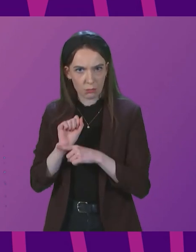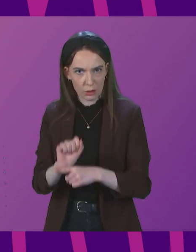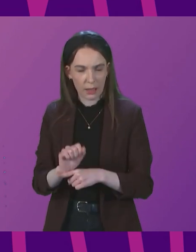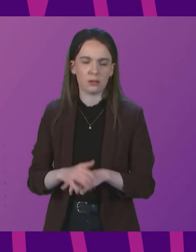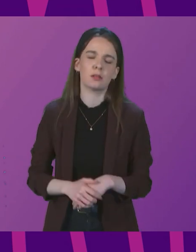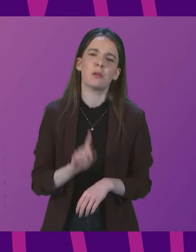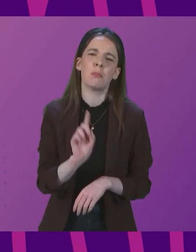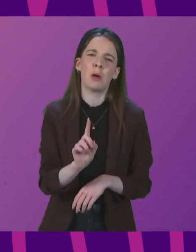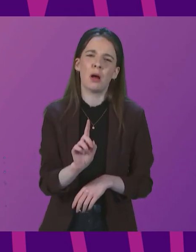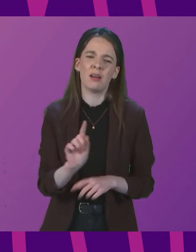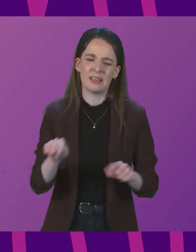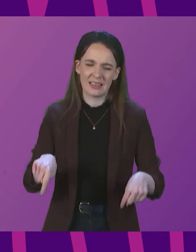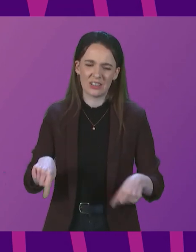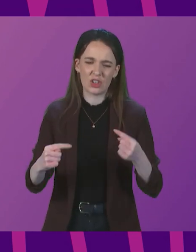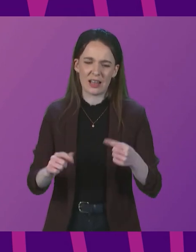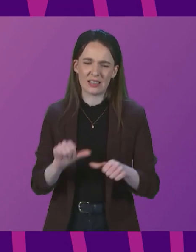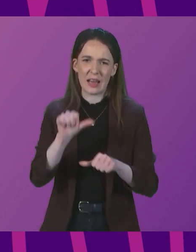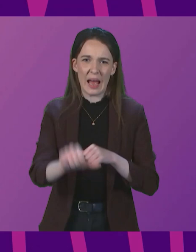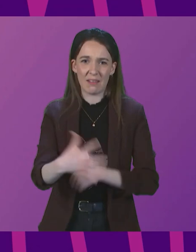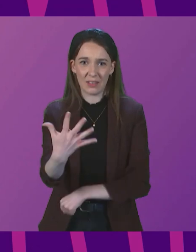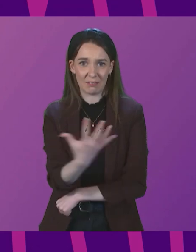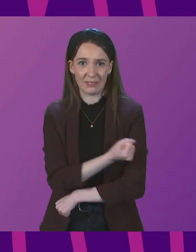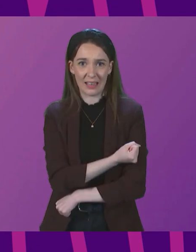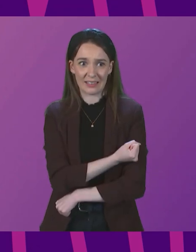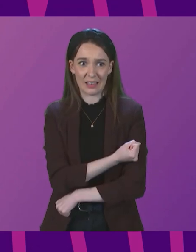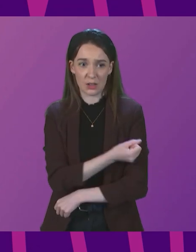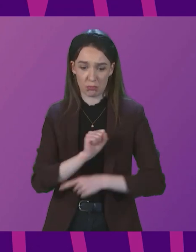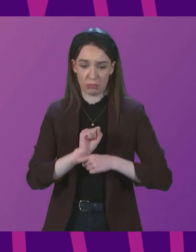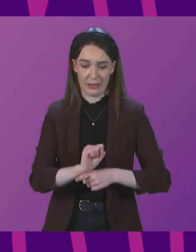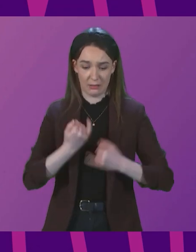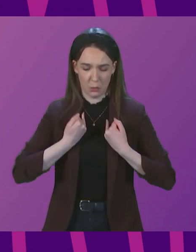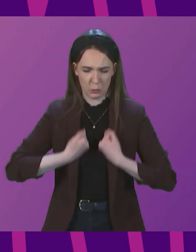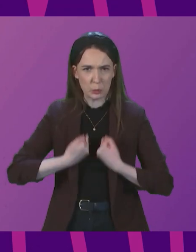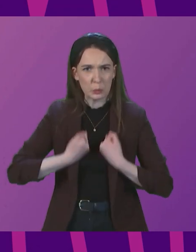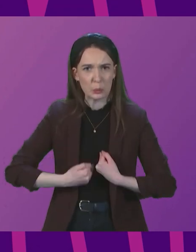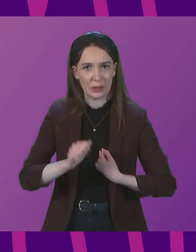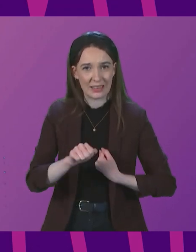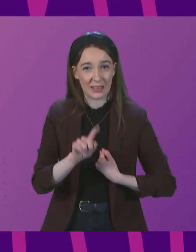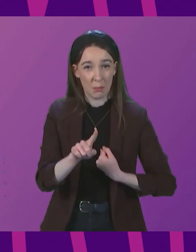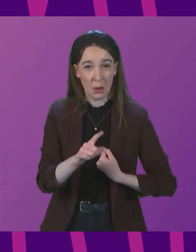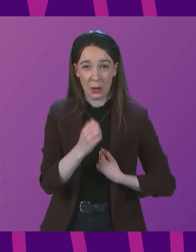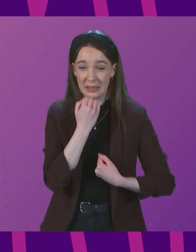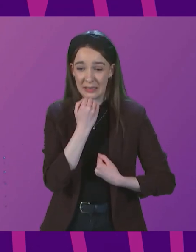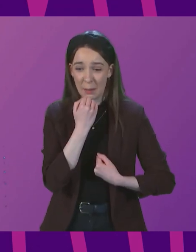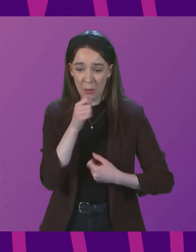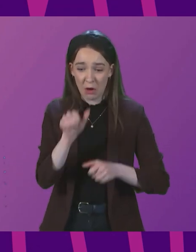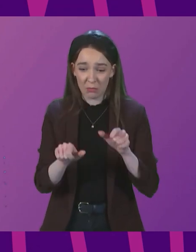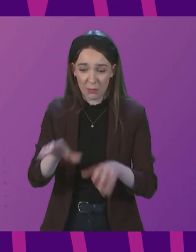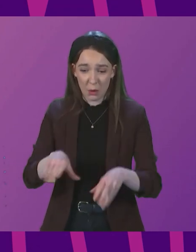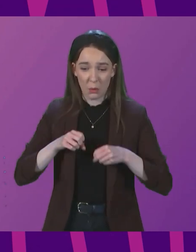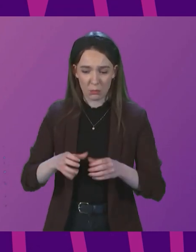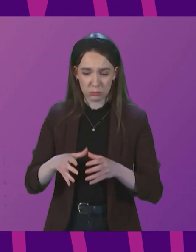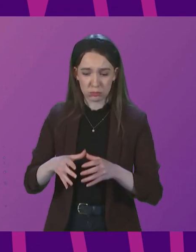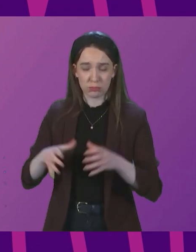even after vaccination, given the protection against serious illness, of case rates as high as they are right now are the